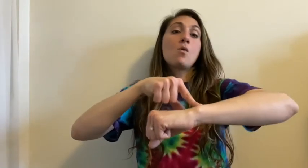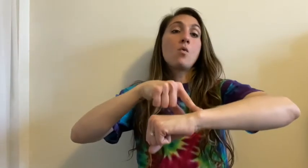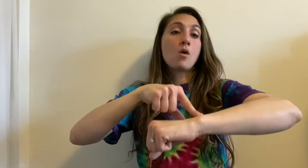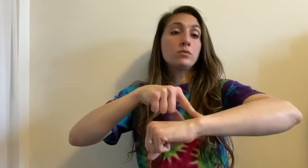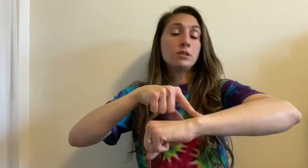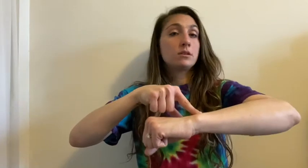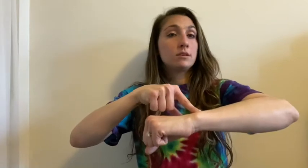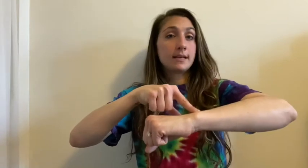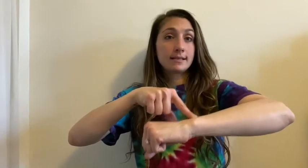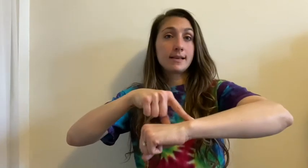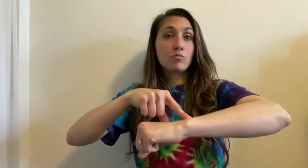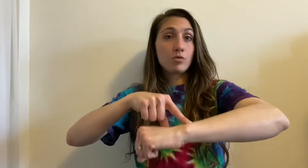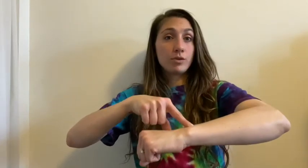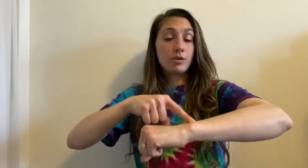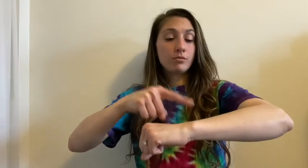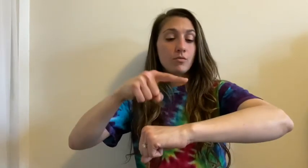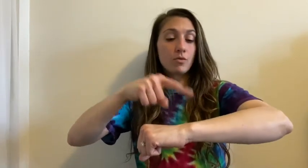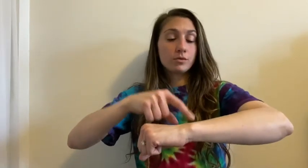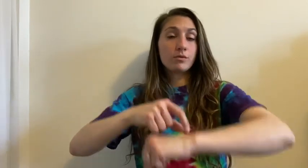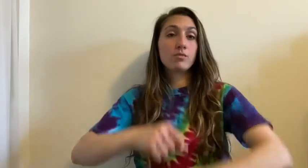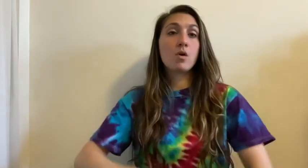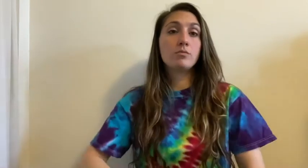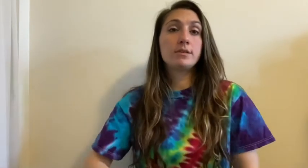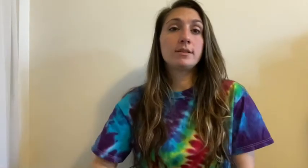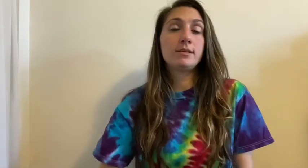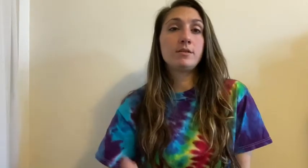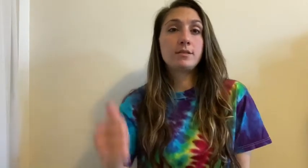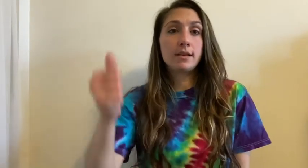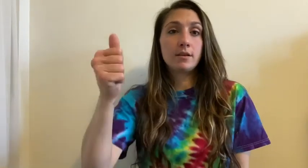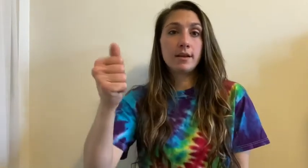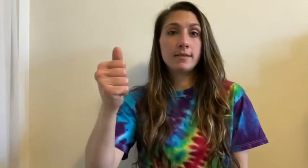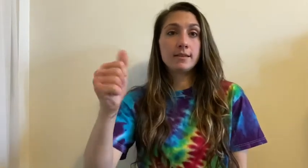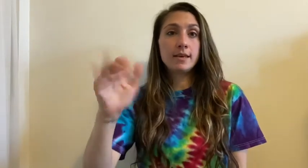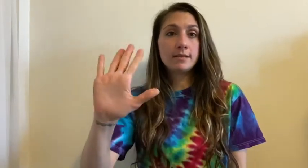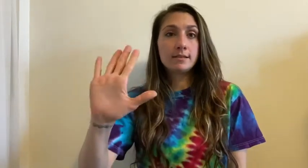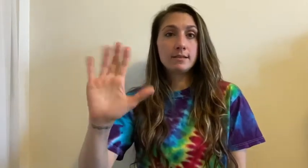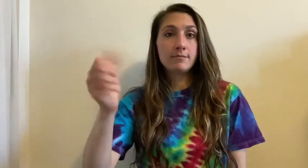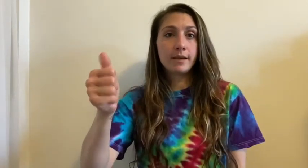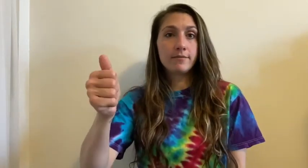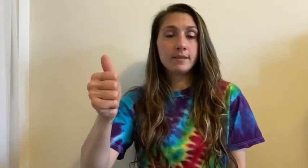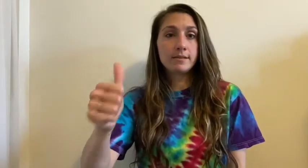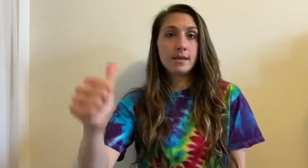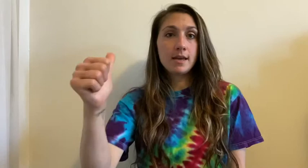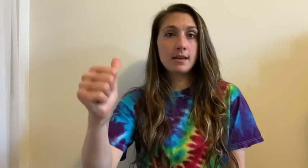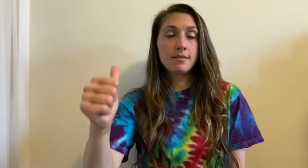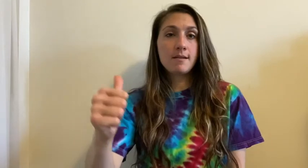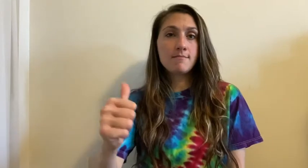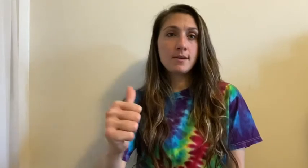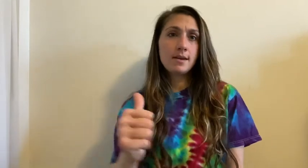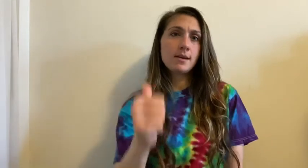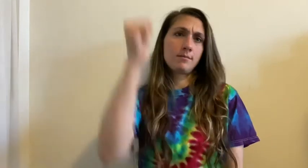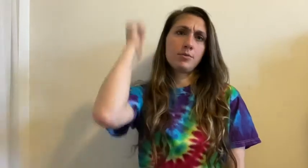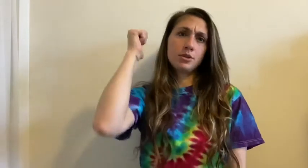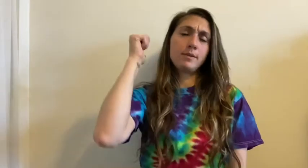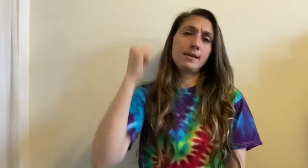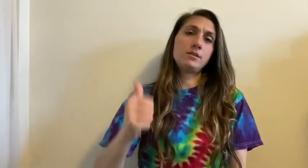Won't. Next time won't you. So won't, you take your hand like this, make a fist and a thumb, and push it behind you.